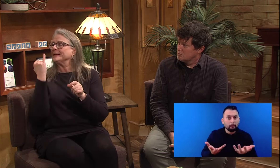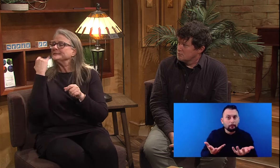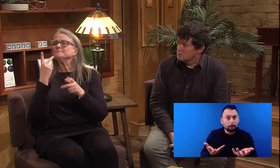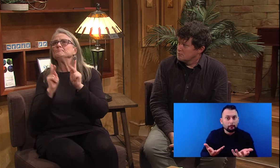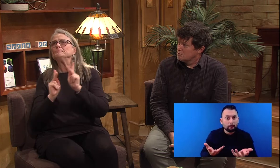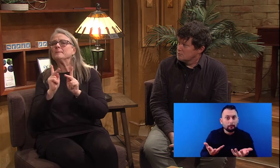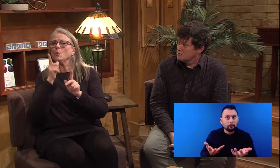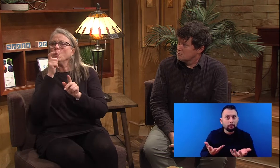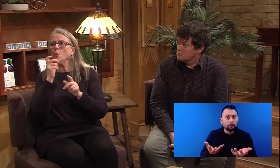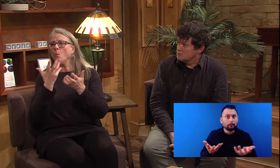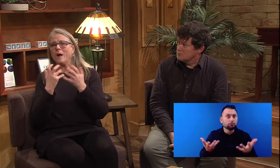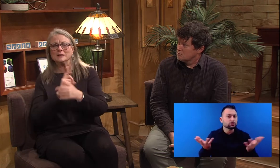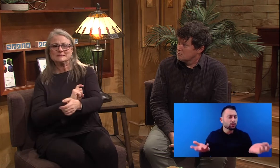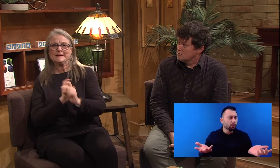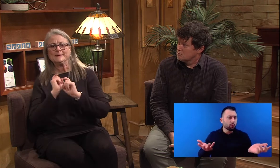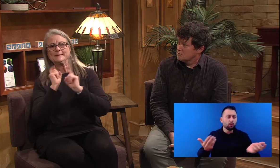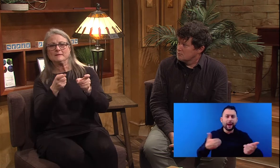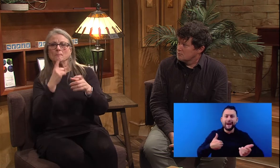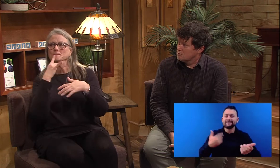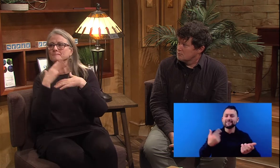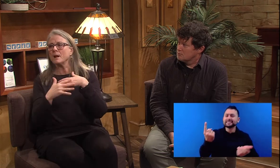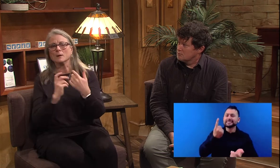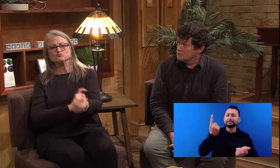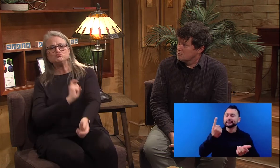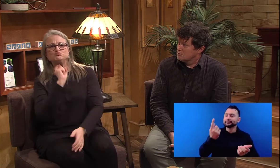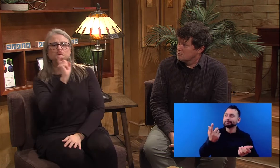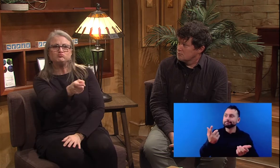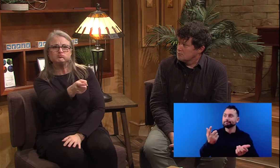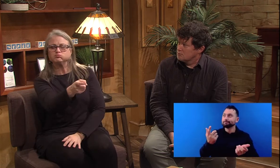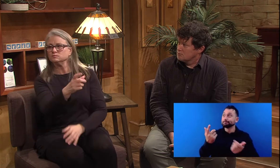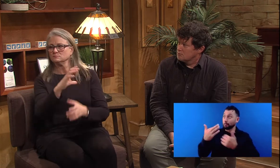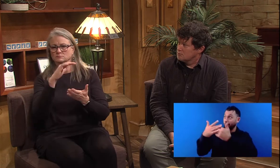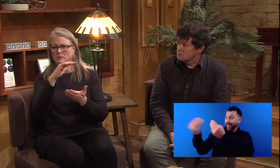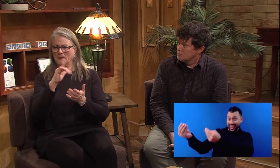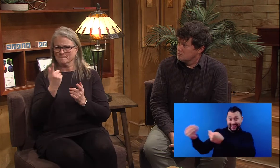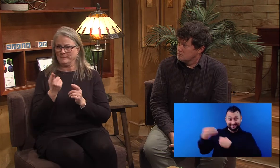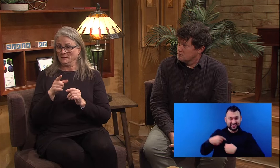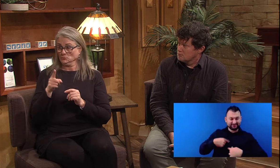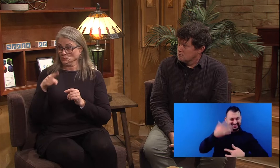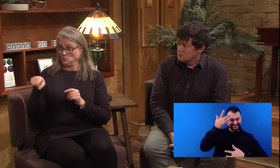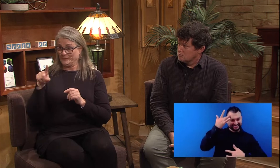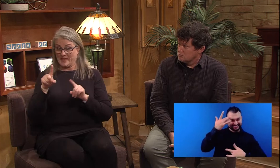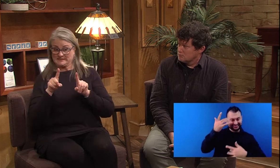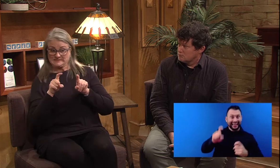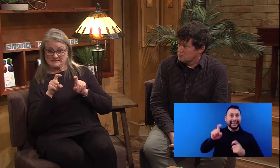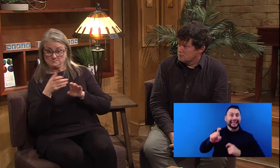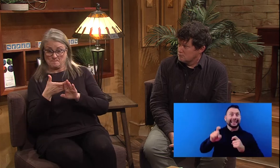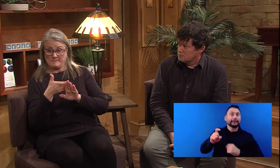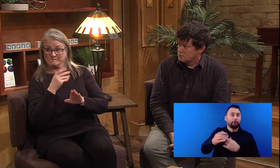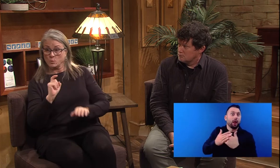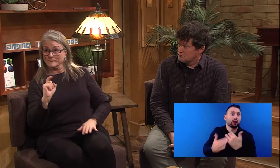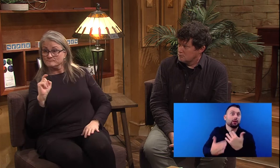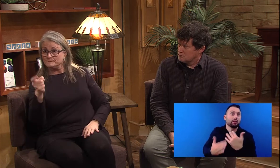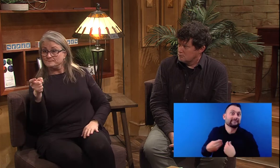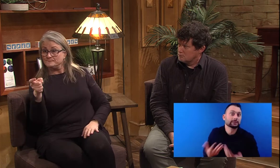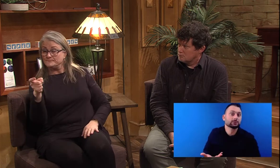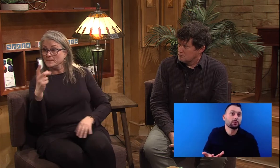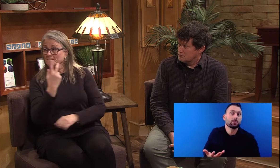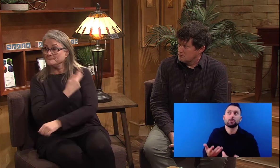special testing. Say for example, if someone wants to donate blood, do they test that blood